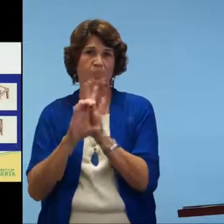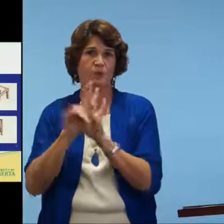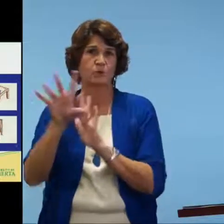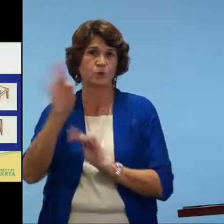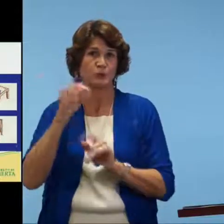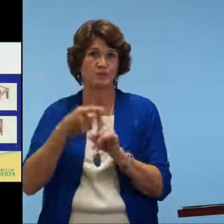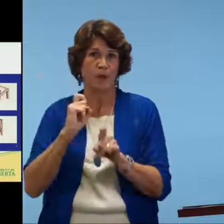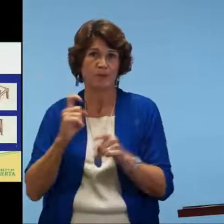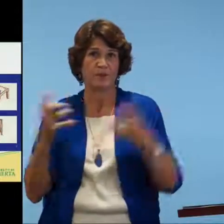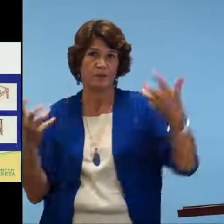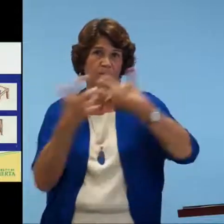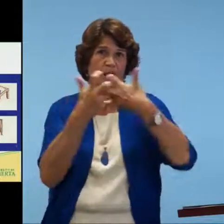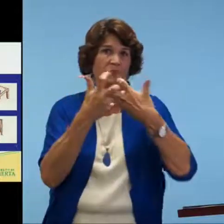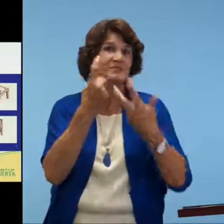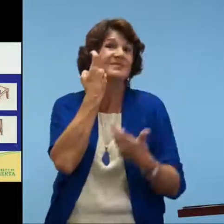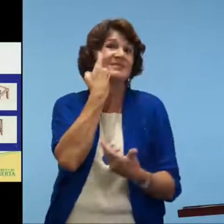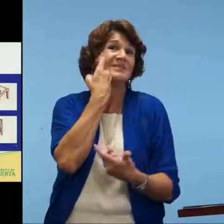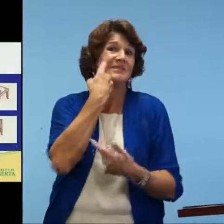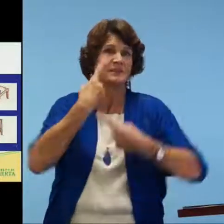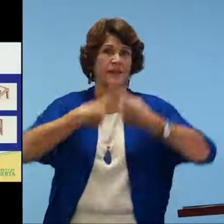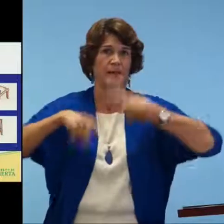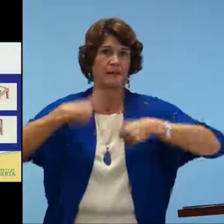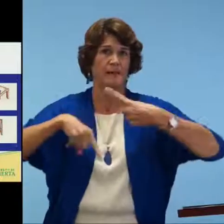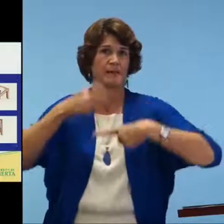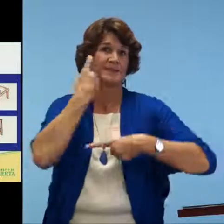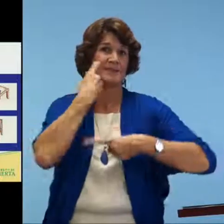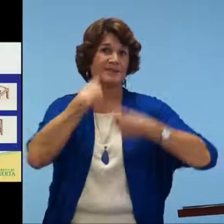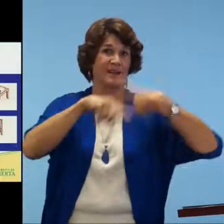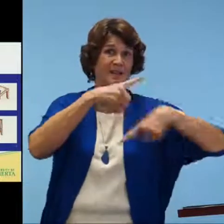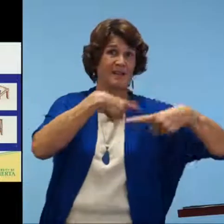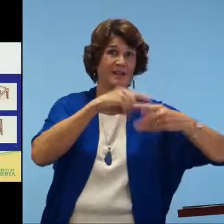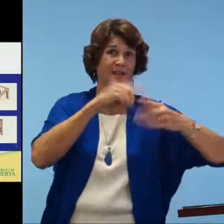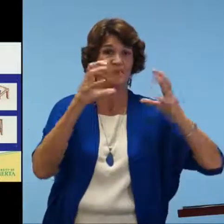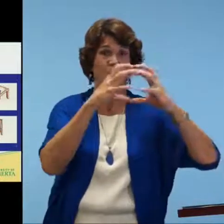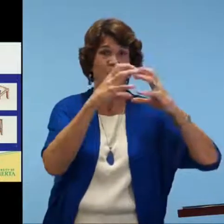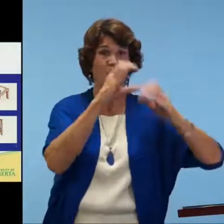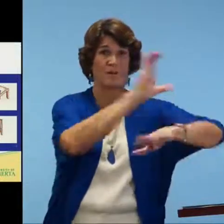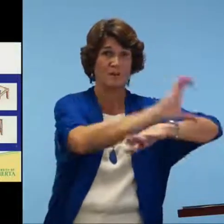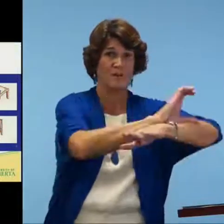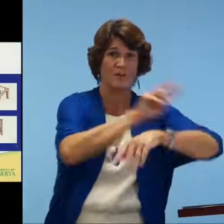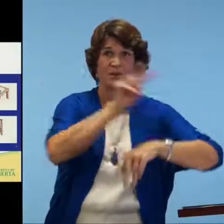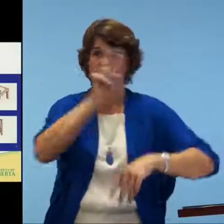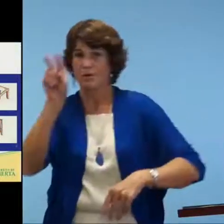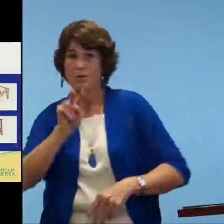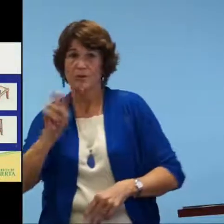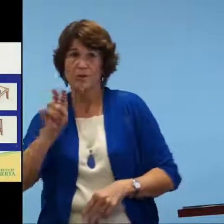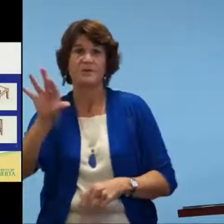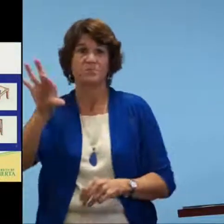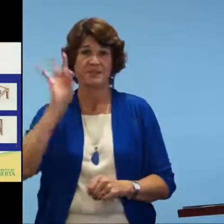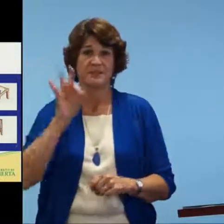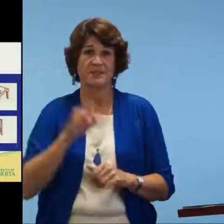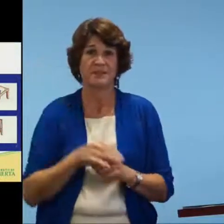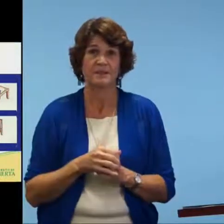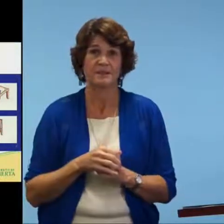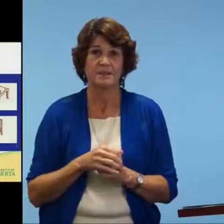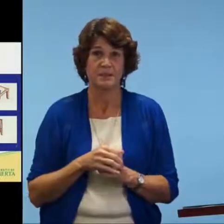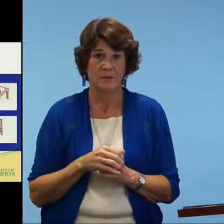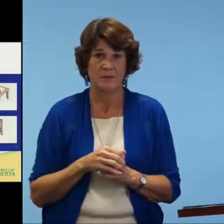screen that comes in is the one of the four pictures where the child has to then discern which picture matches